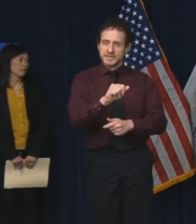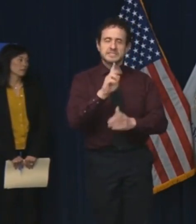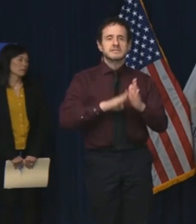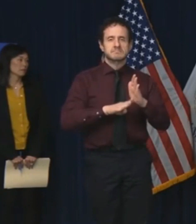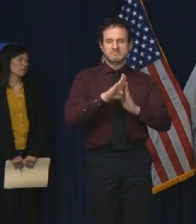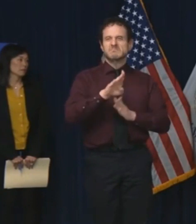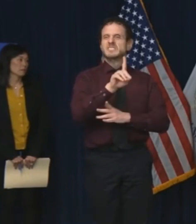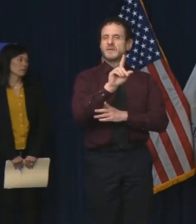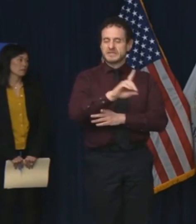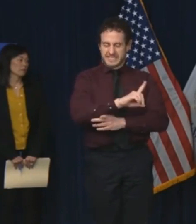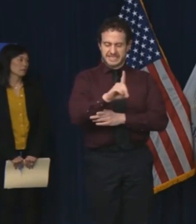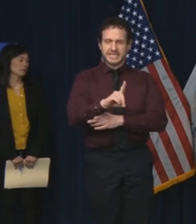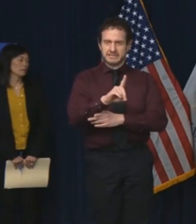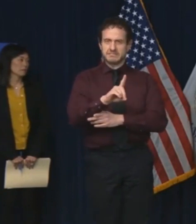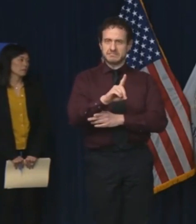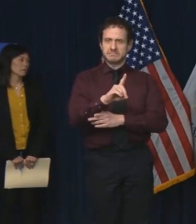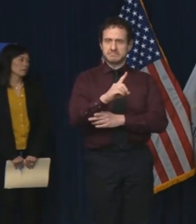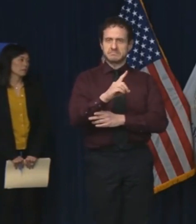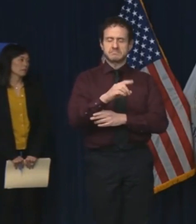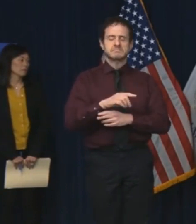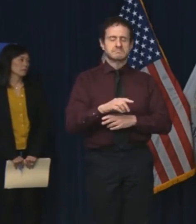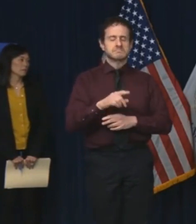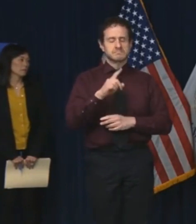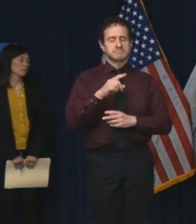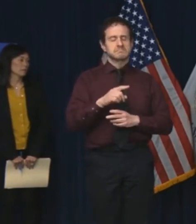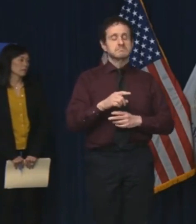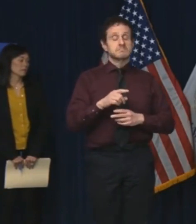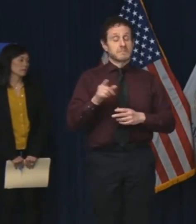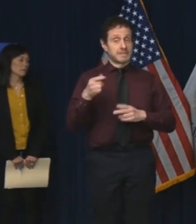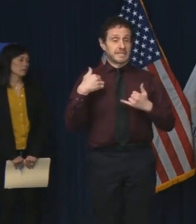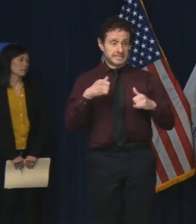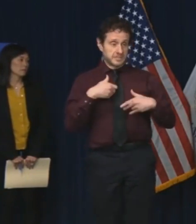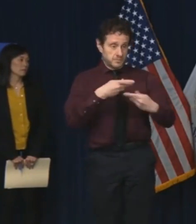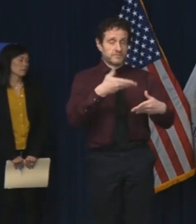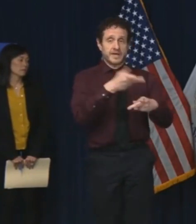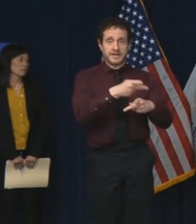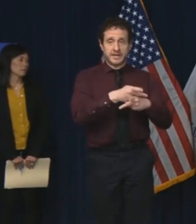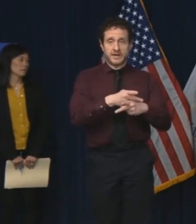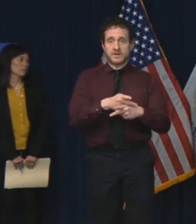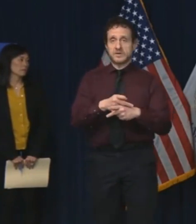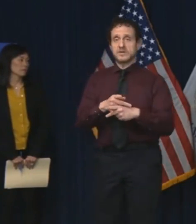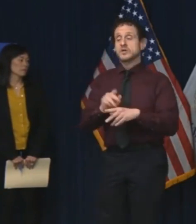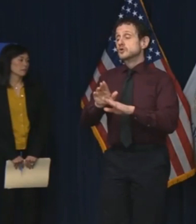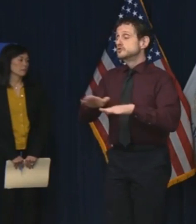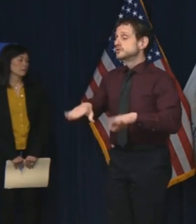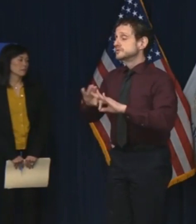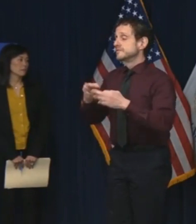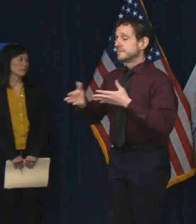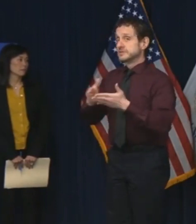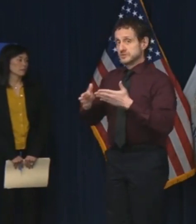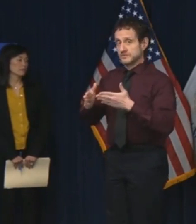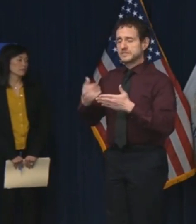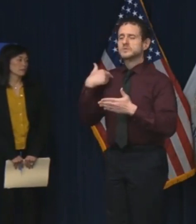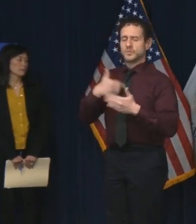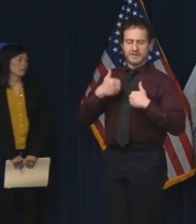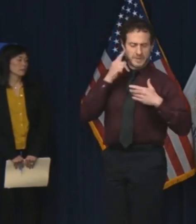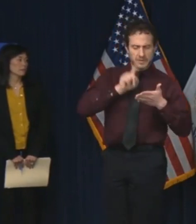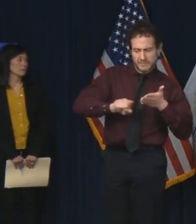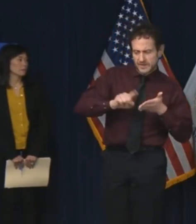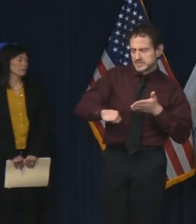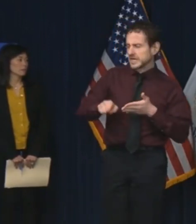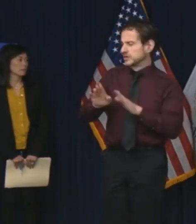and young people in their care. At Children and Family Services, our investigators are protecting our children and families